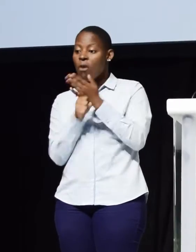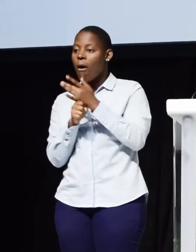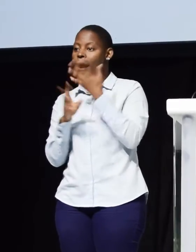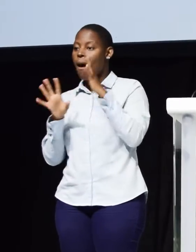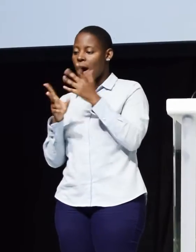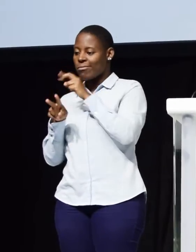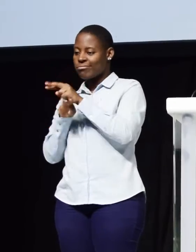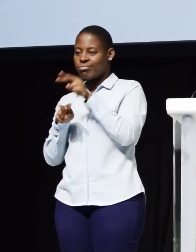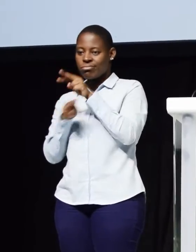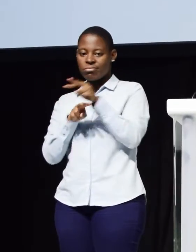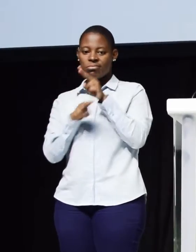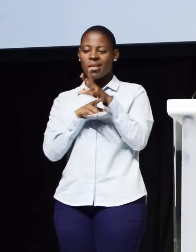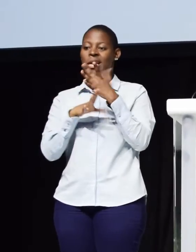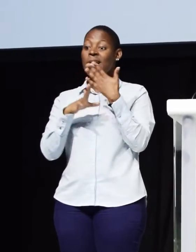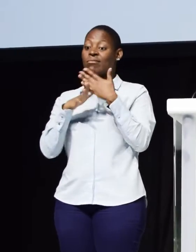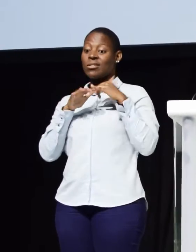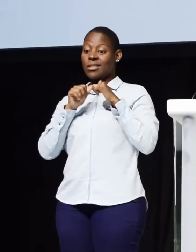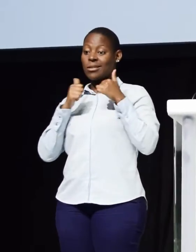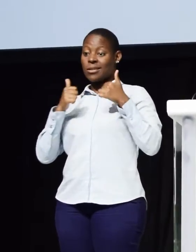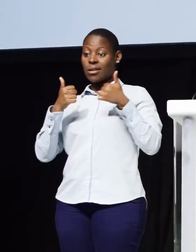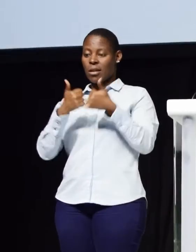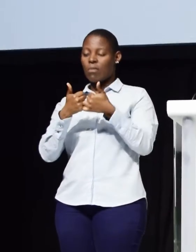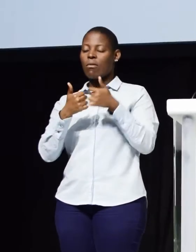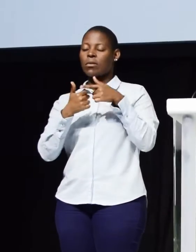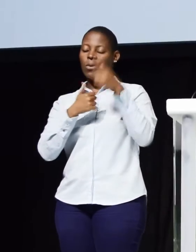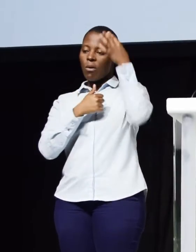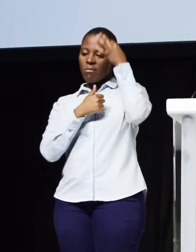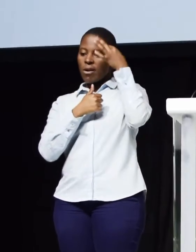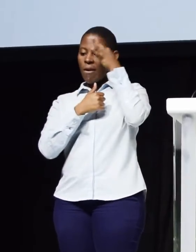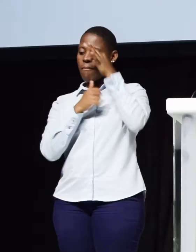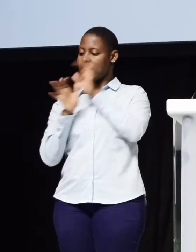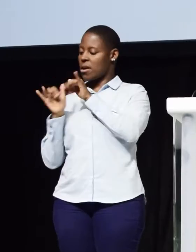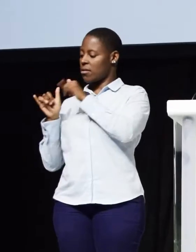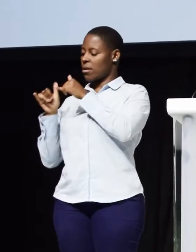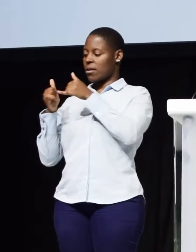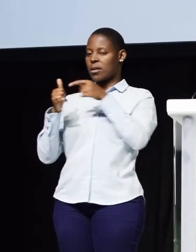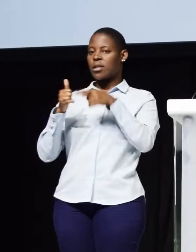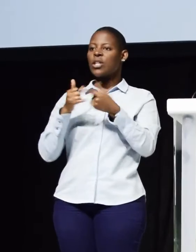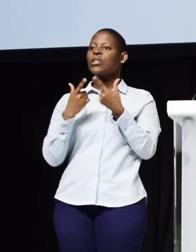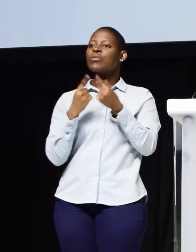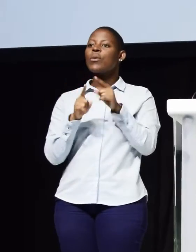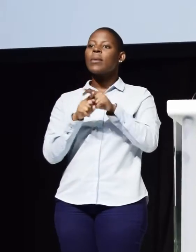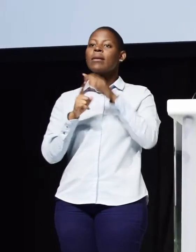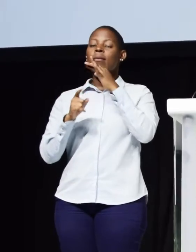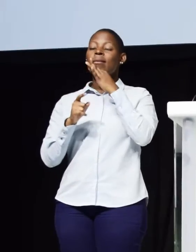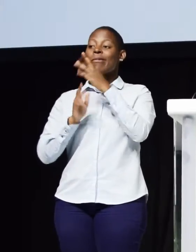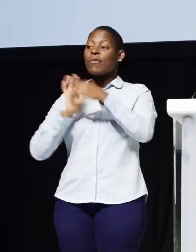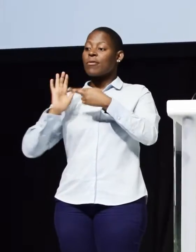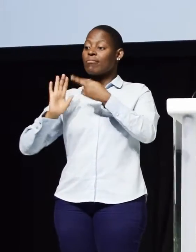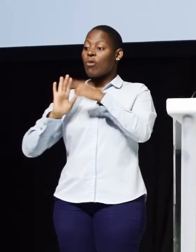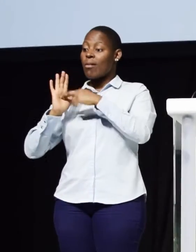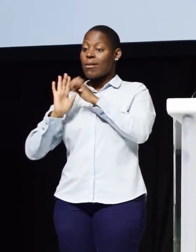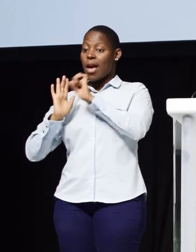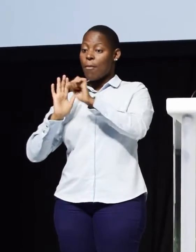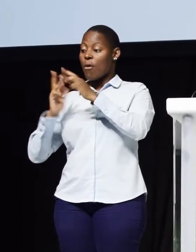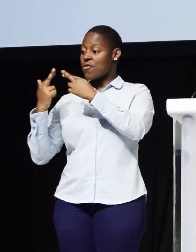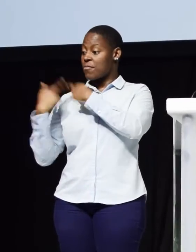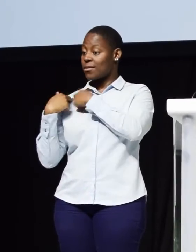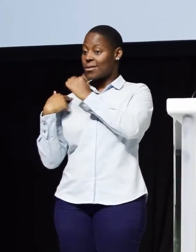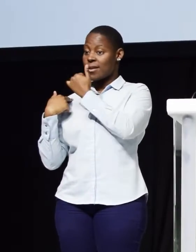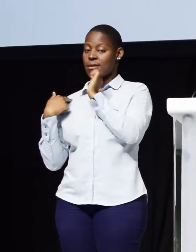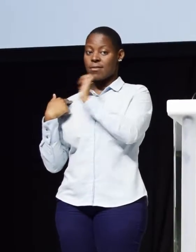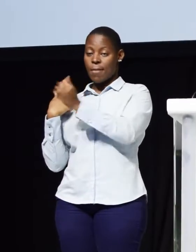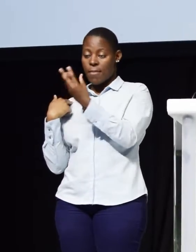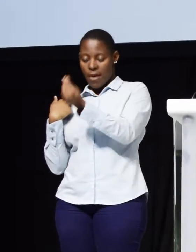various stakeholders playing their roles in line with the responsibility allocated. That will be